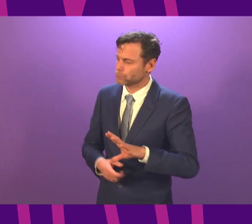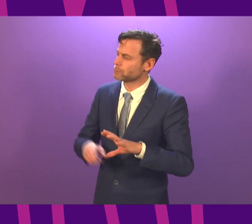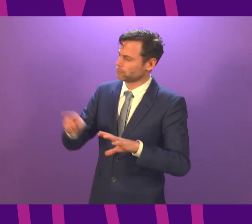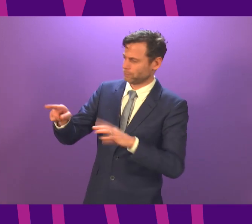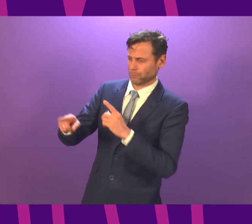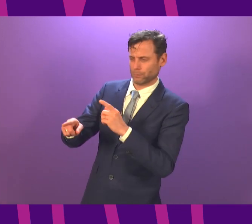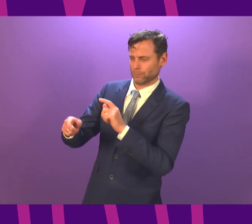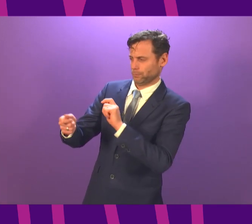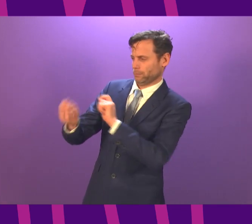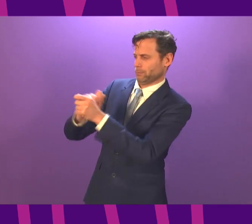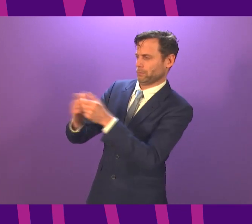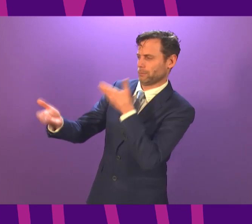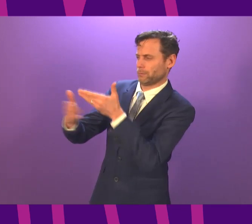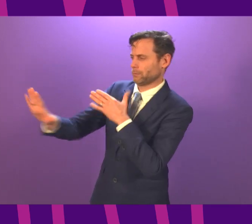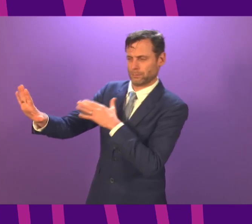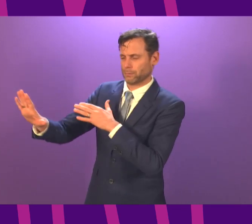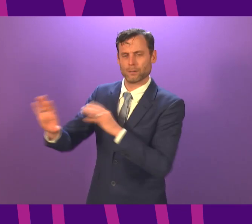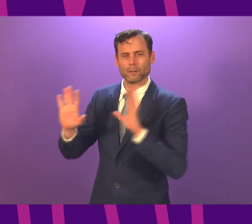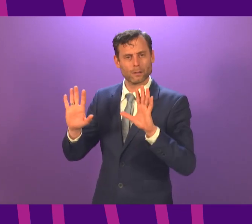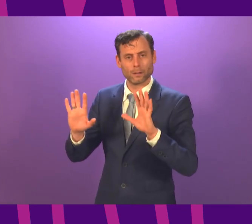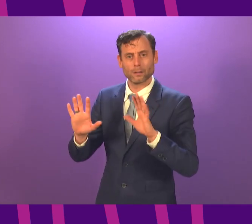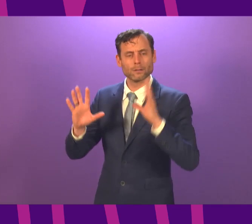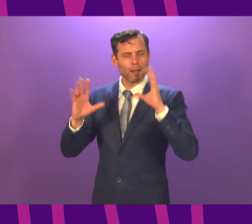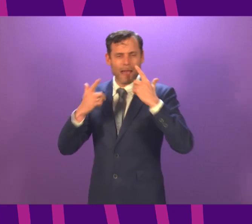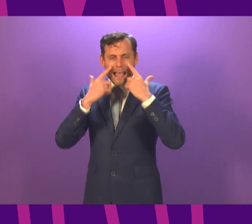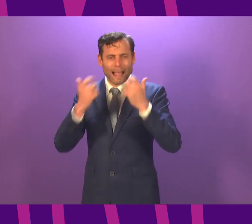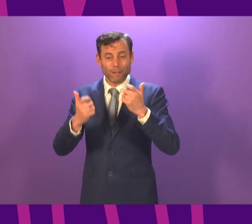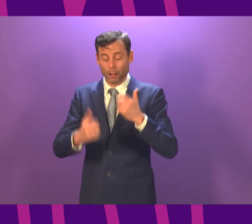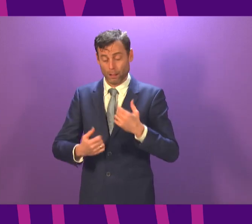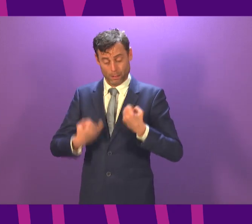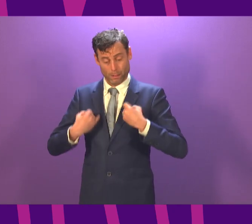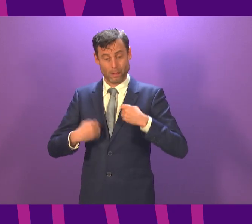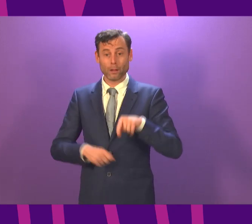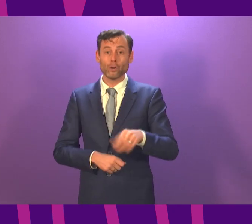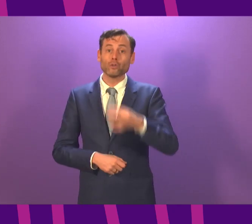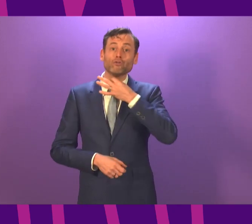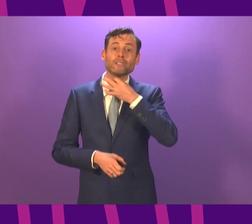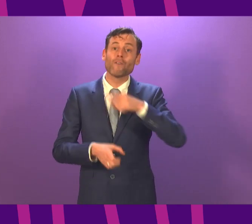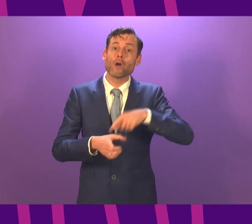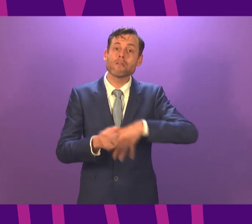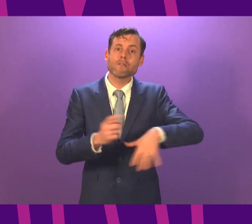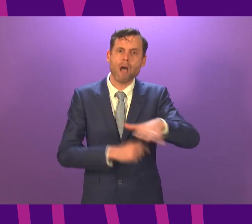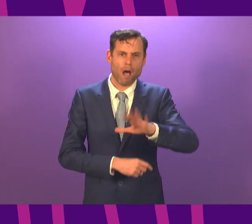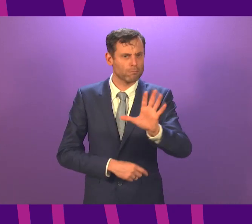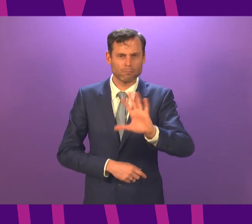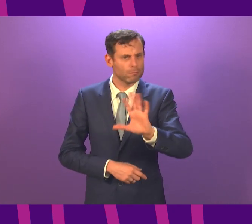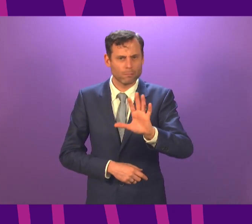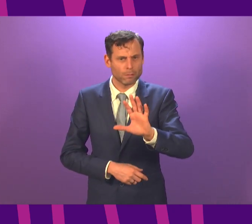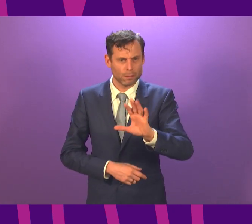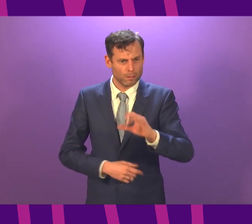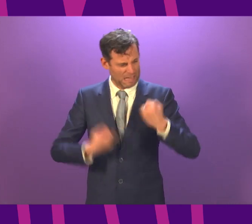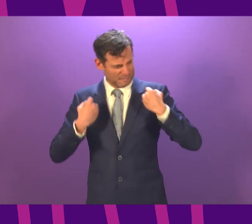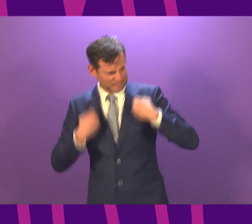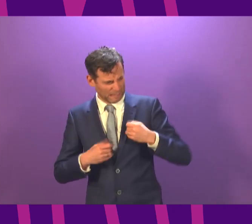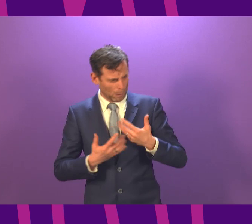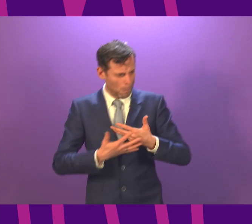because there will be a lot of parents watching this right now. There is no evidence at all that this virus is leading to more severe illness amongst